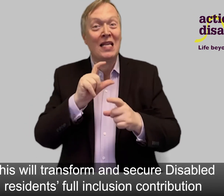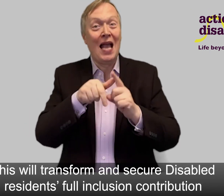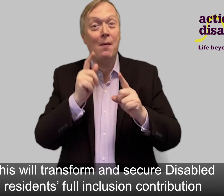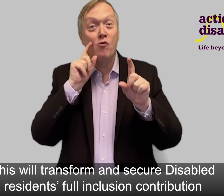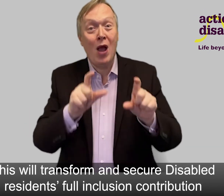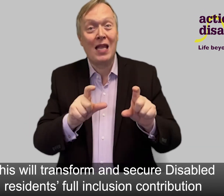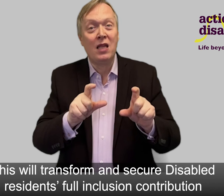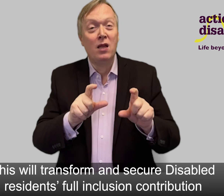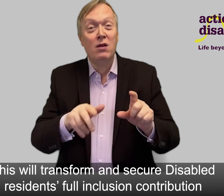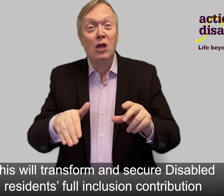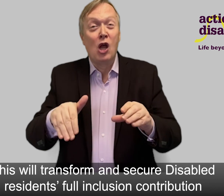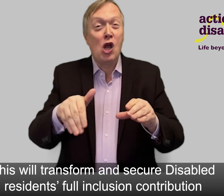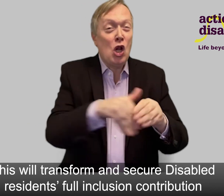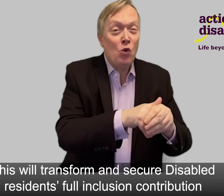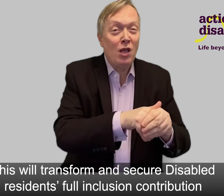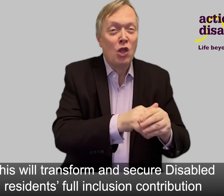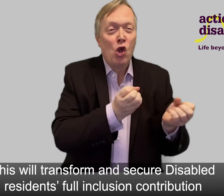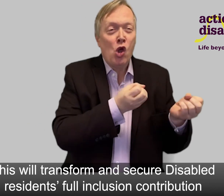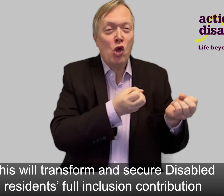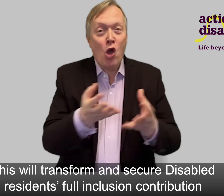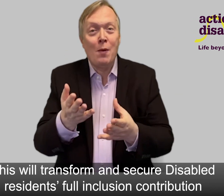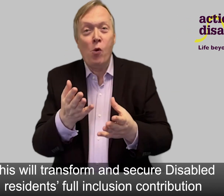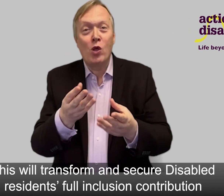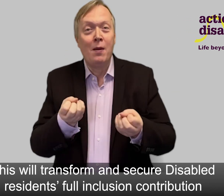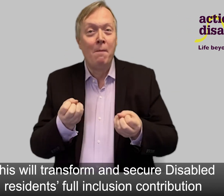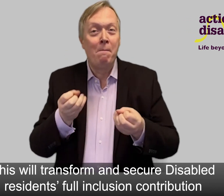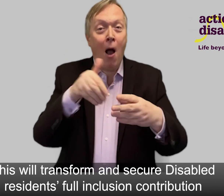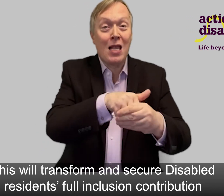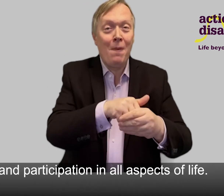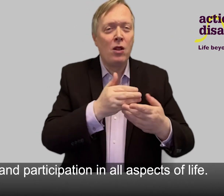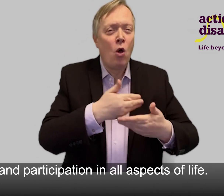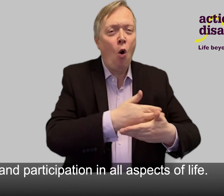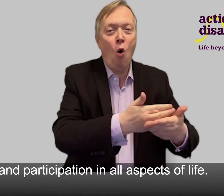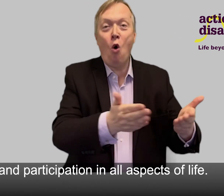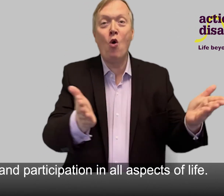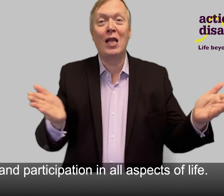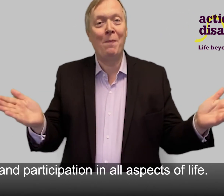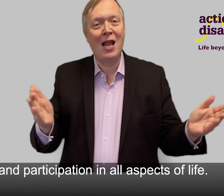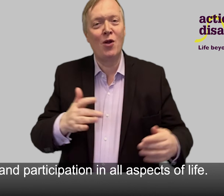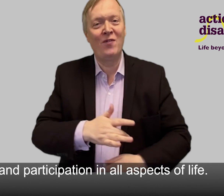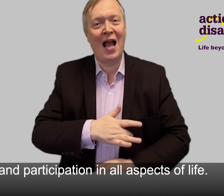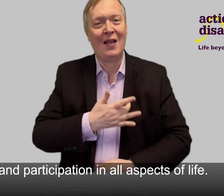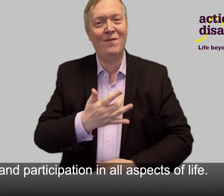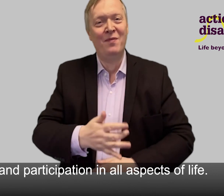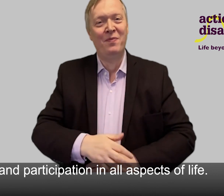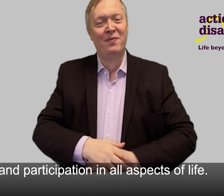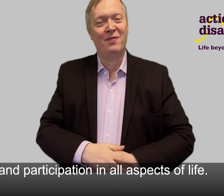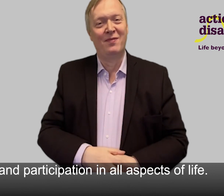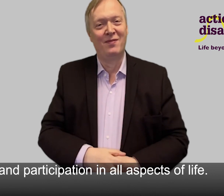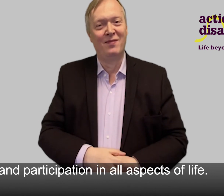transform and secure disabled residents full inclusion, contribution and participation in all aspects of life.